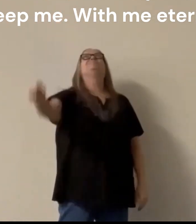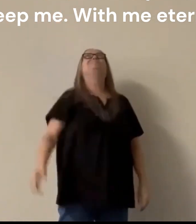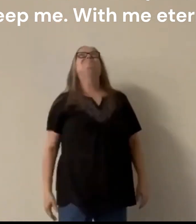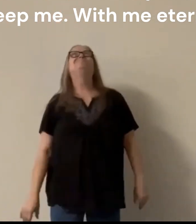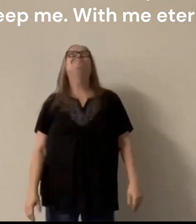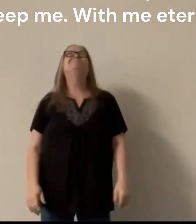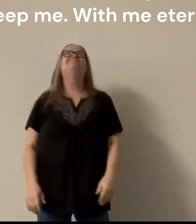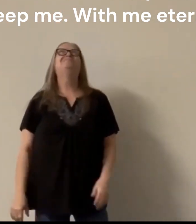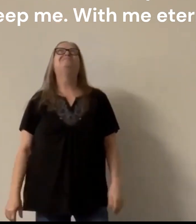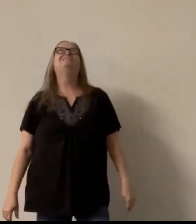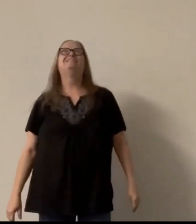I wish you'd take mine.